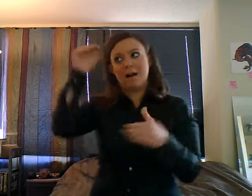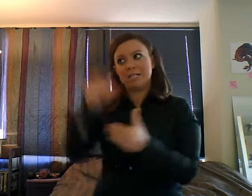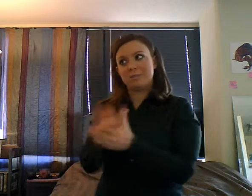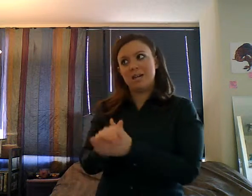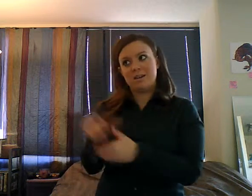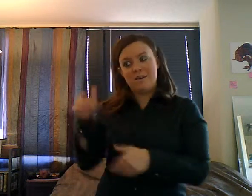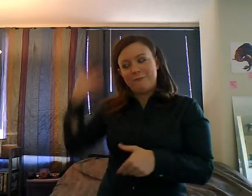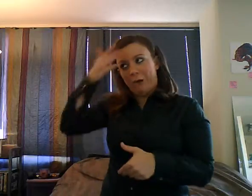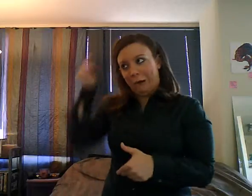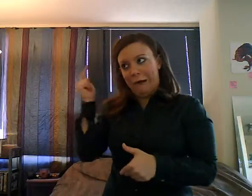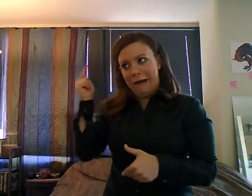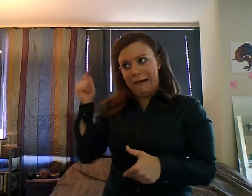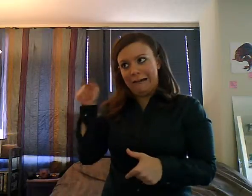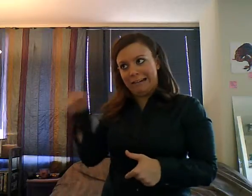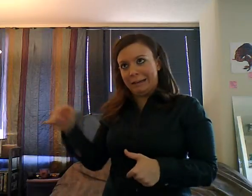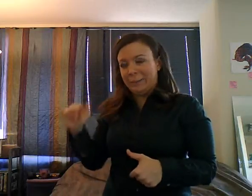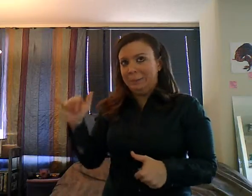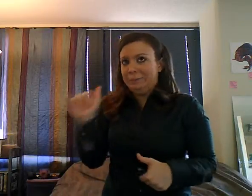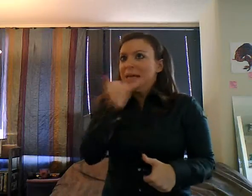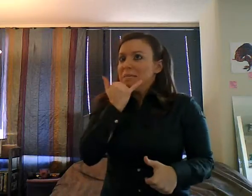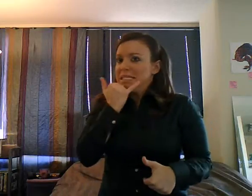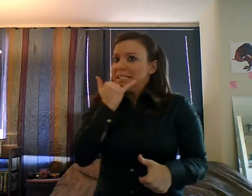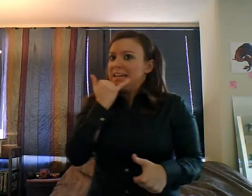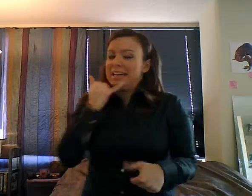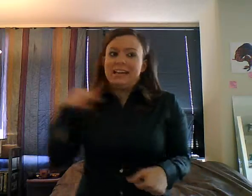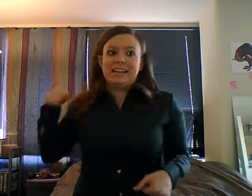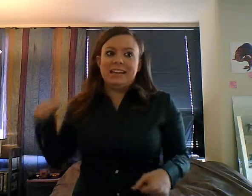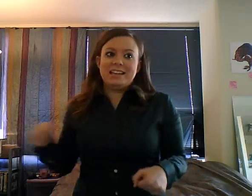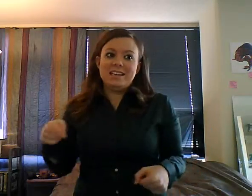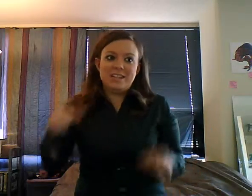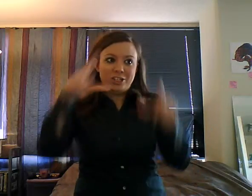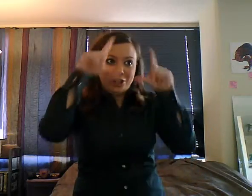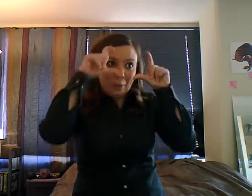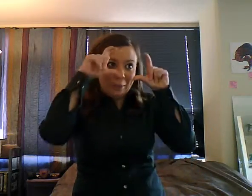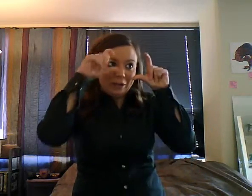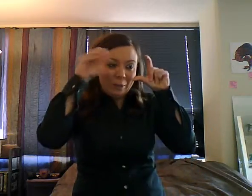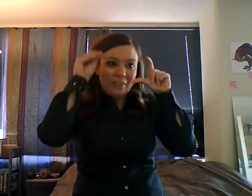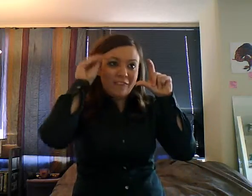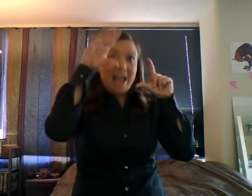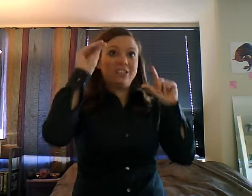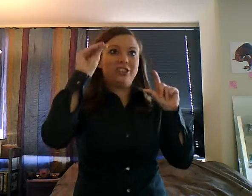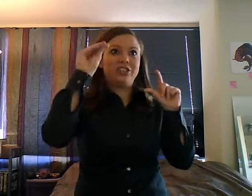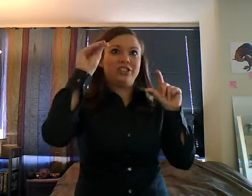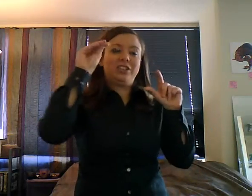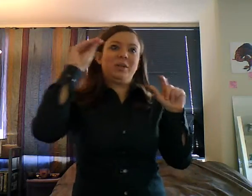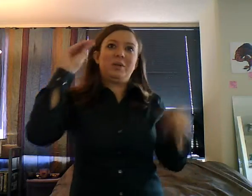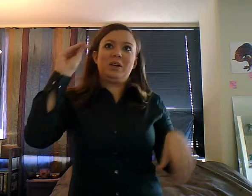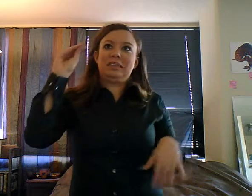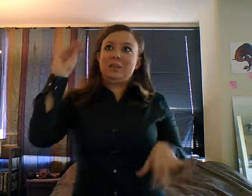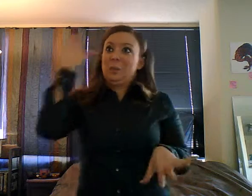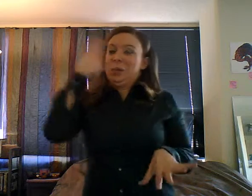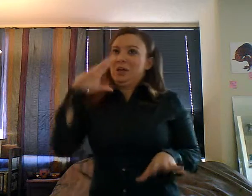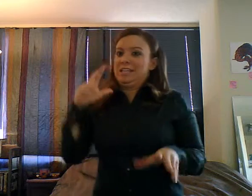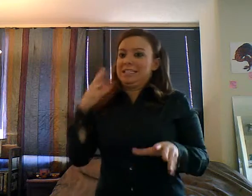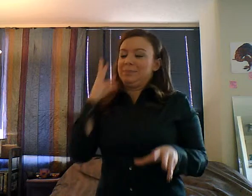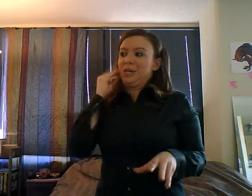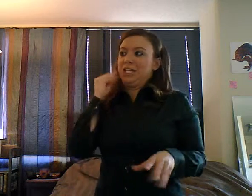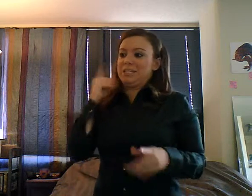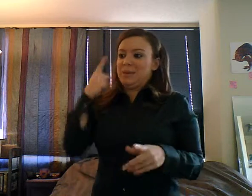so we're going to see, it was fun because we got to see Nick's brother and his wife. And a lot of times at night, we would just hang out and